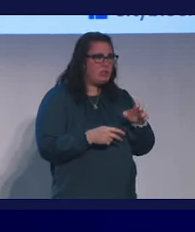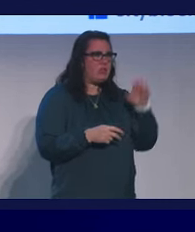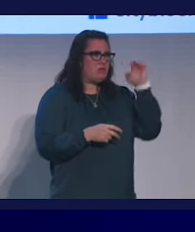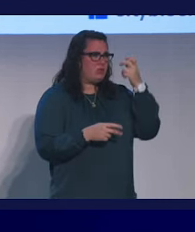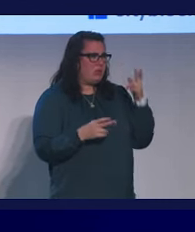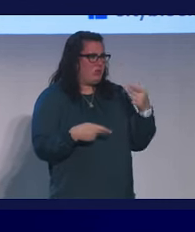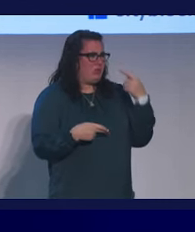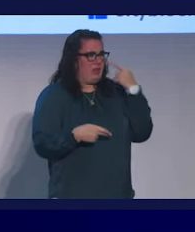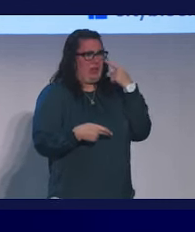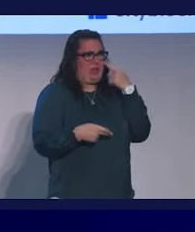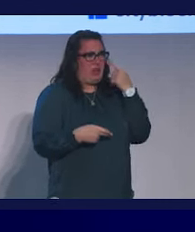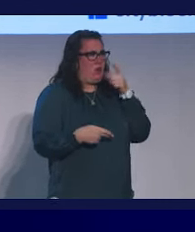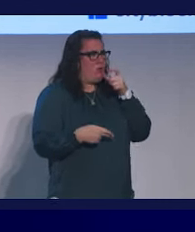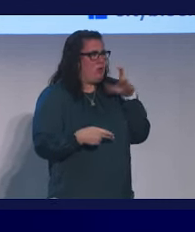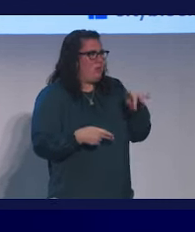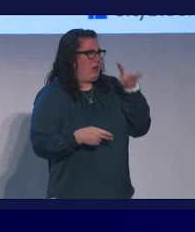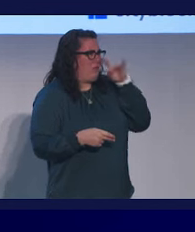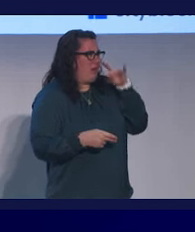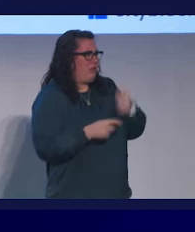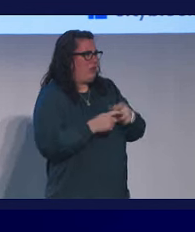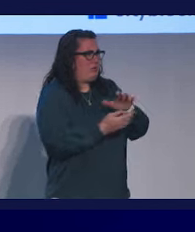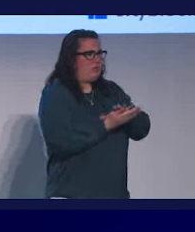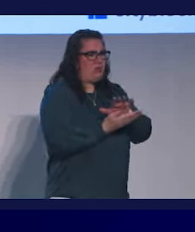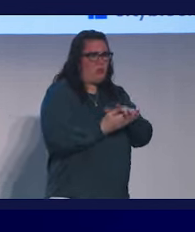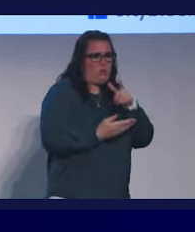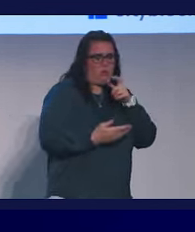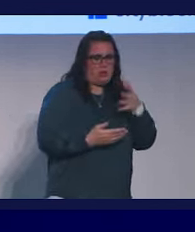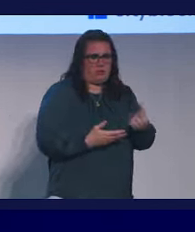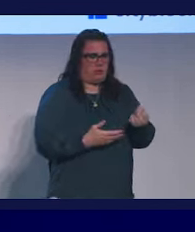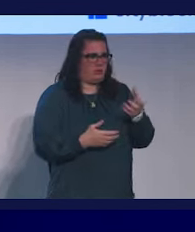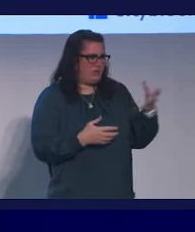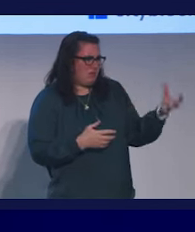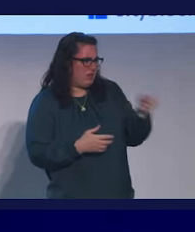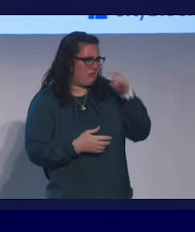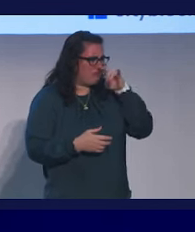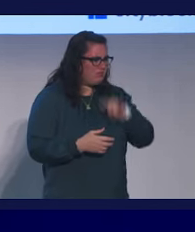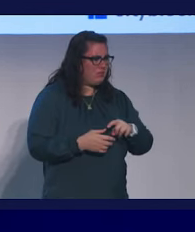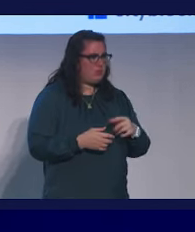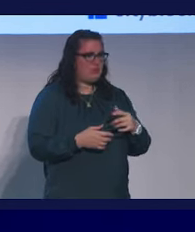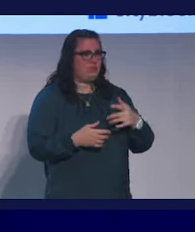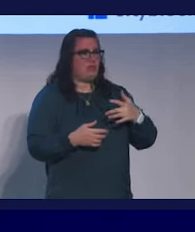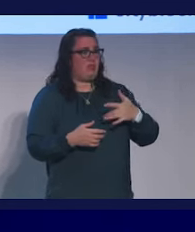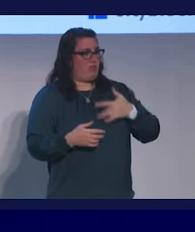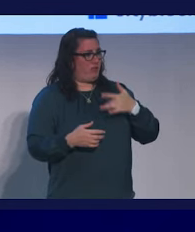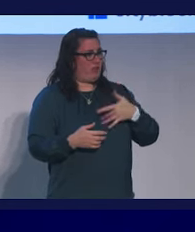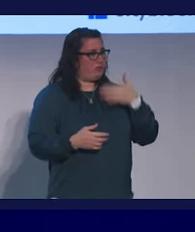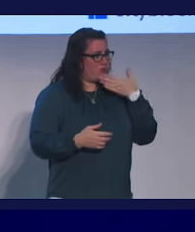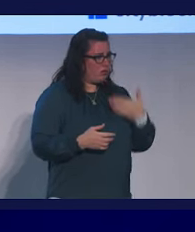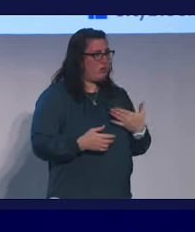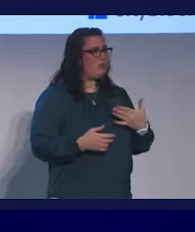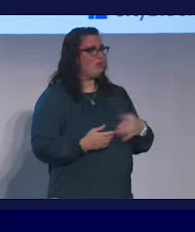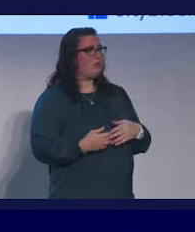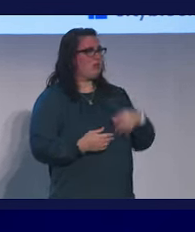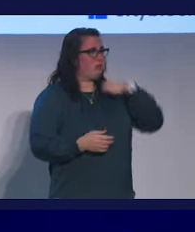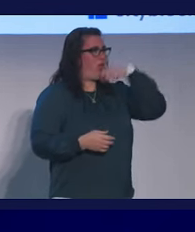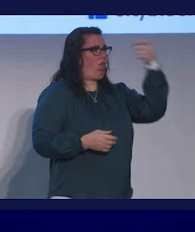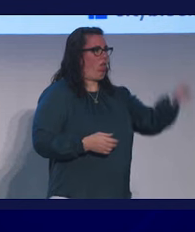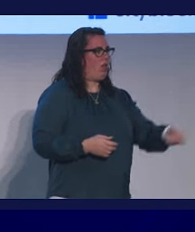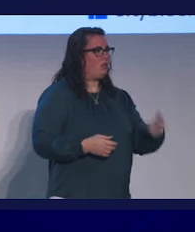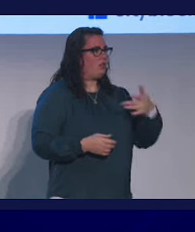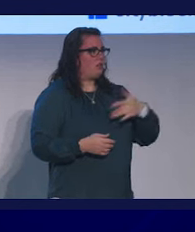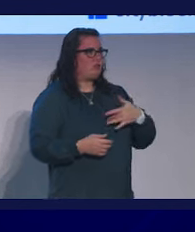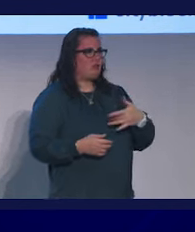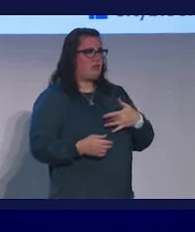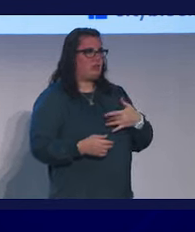she's thinking, who's going to pick my kid up from school? Who do I trust to go get them? When she feels well enough to self-extubate and pull all the tubes out,